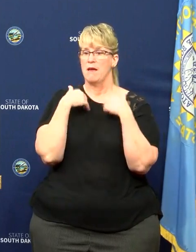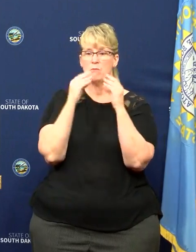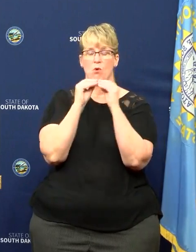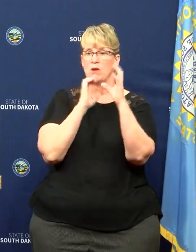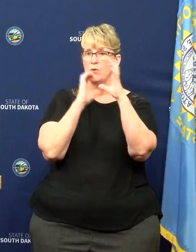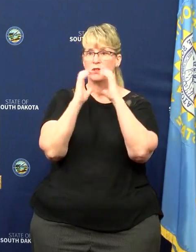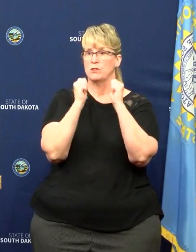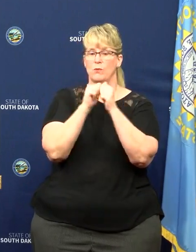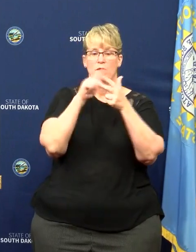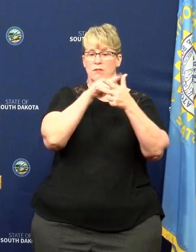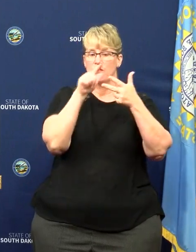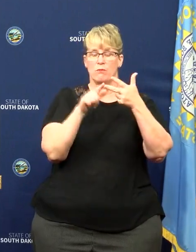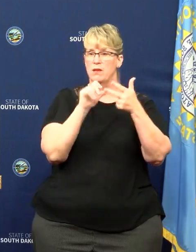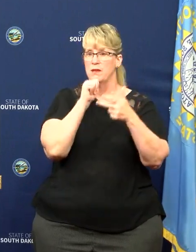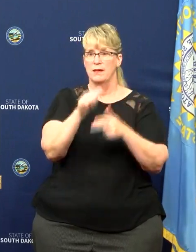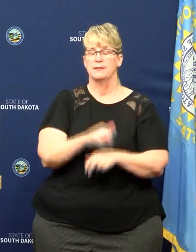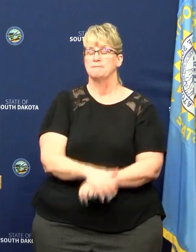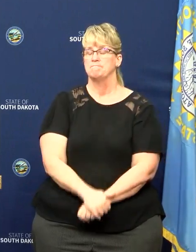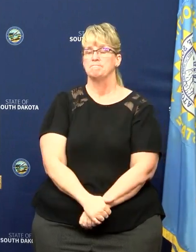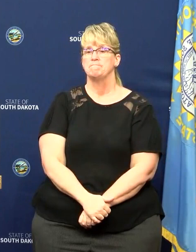communication from any of those entities.